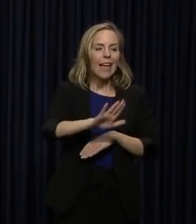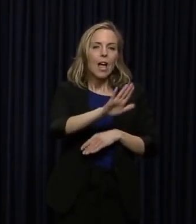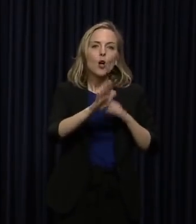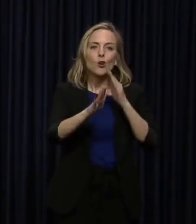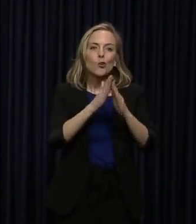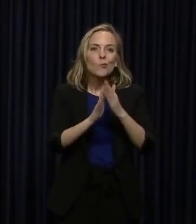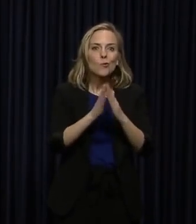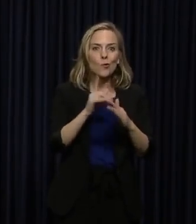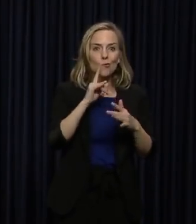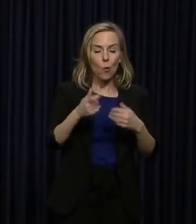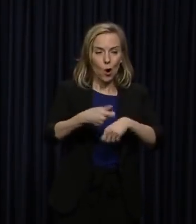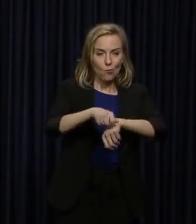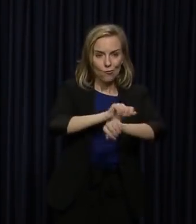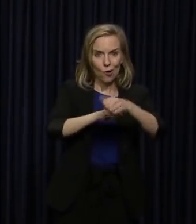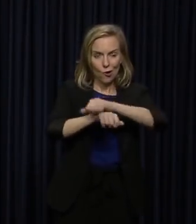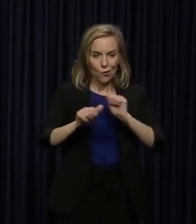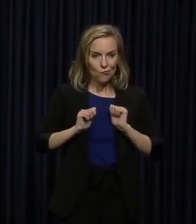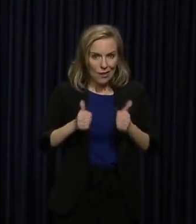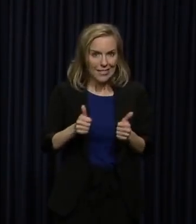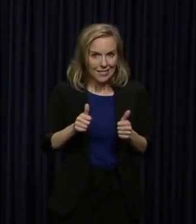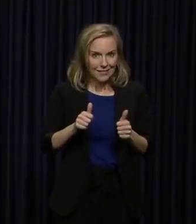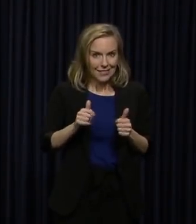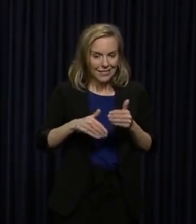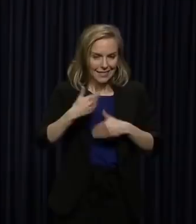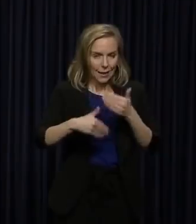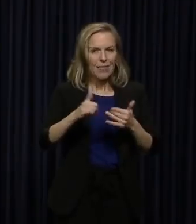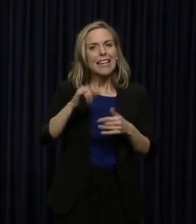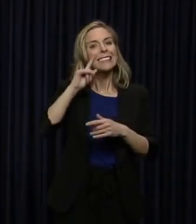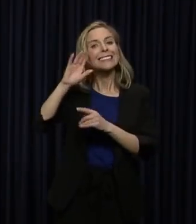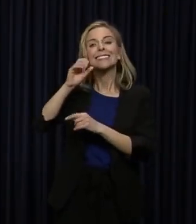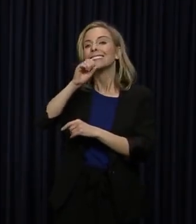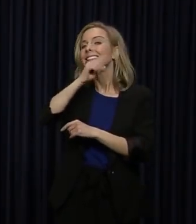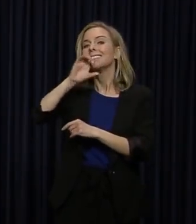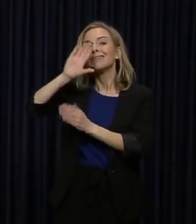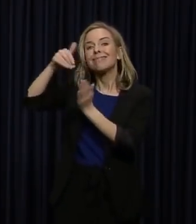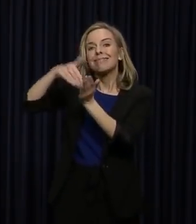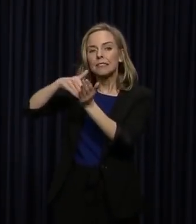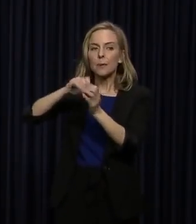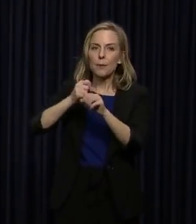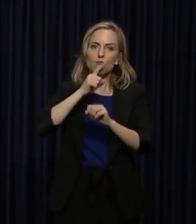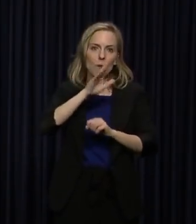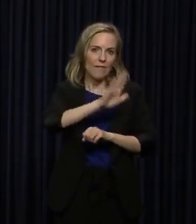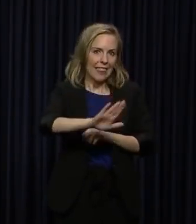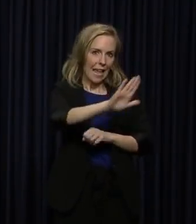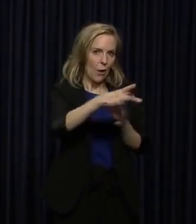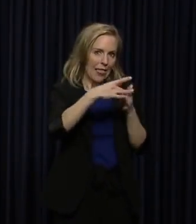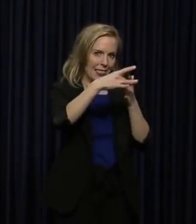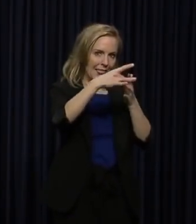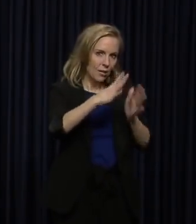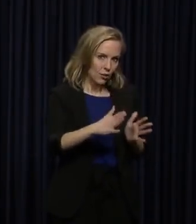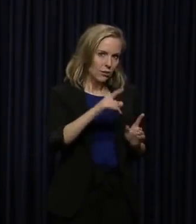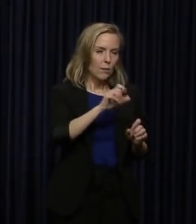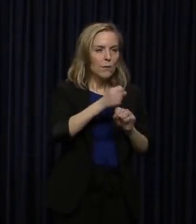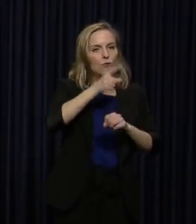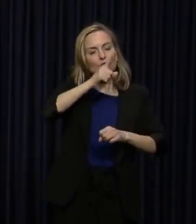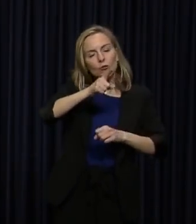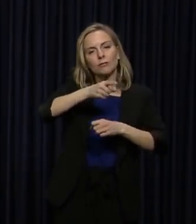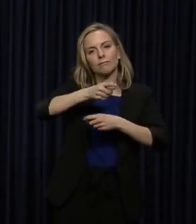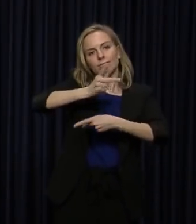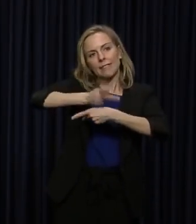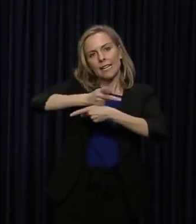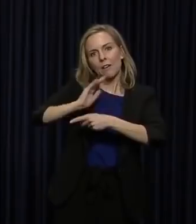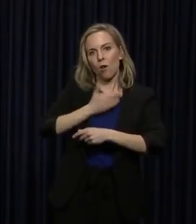As we take more aggressive steps, like closing senior centers, we need their leadership in making sure that we're taking care of our individuals.